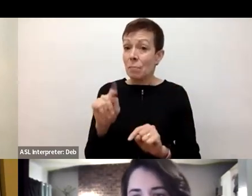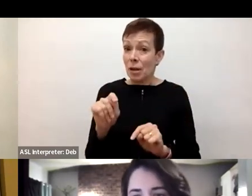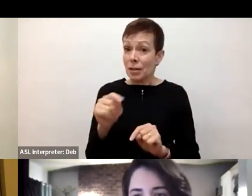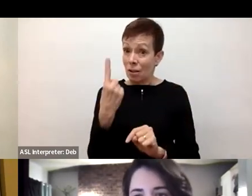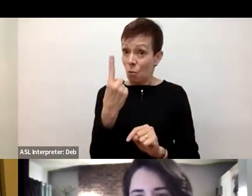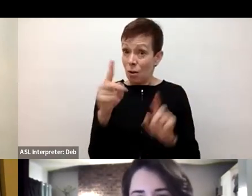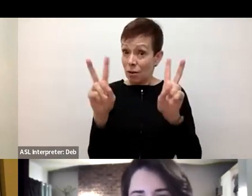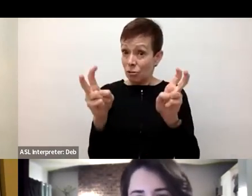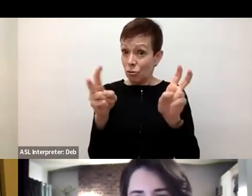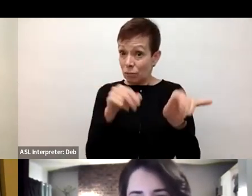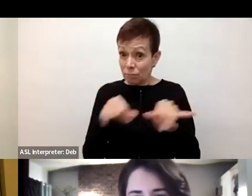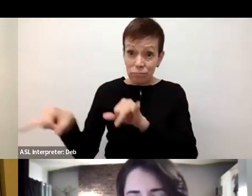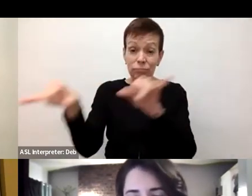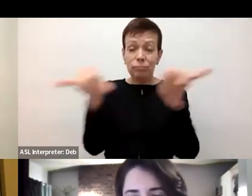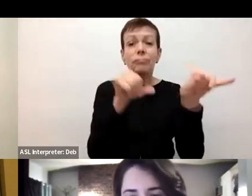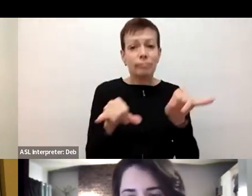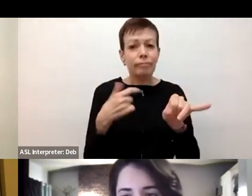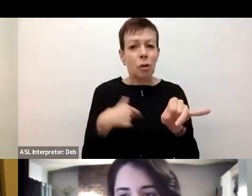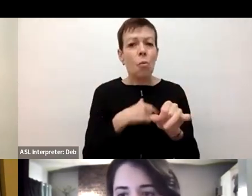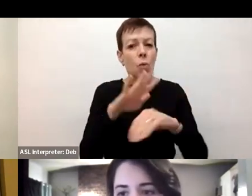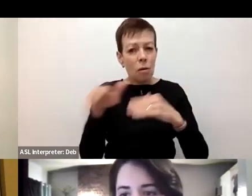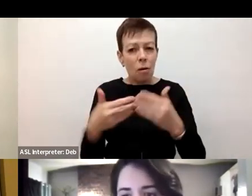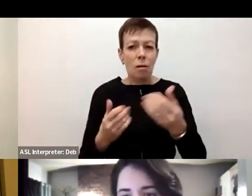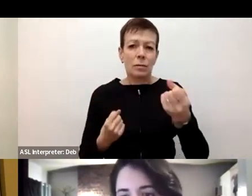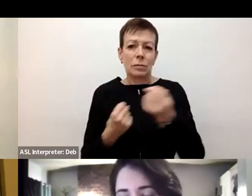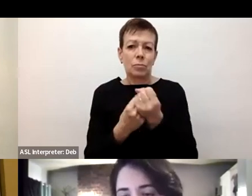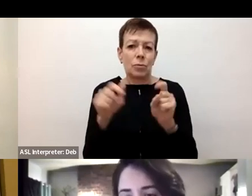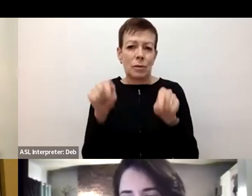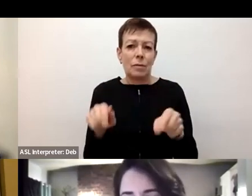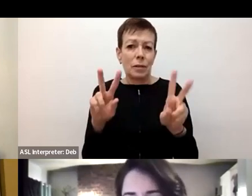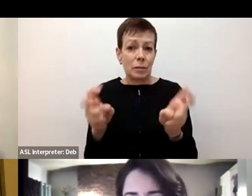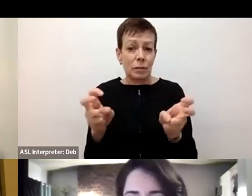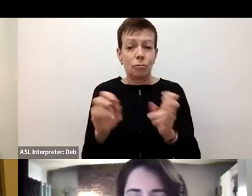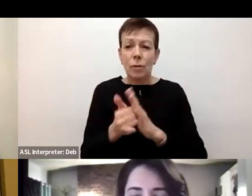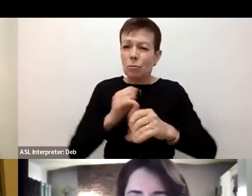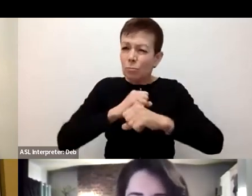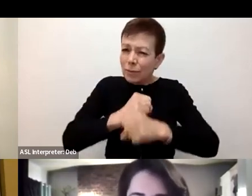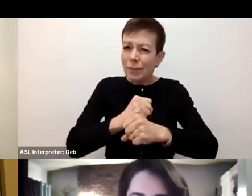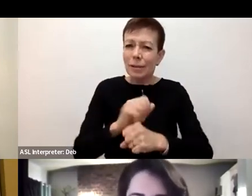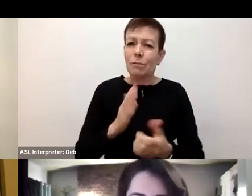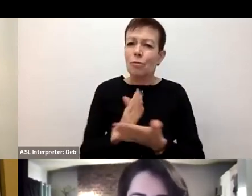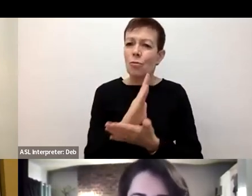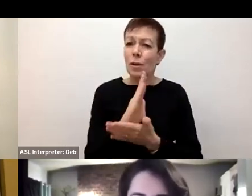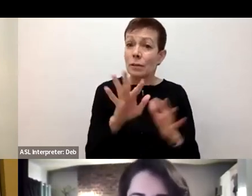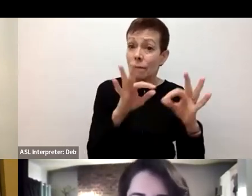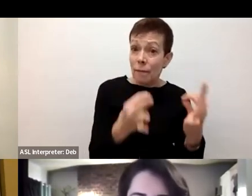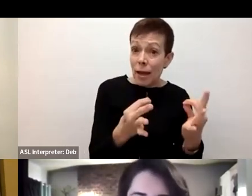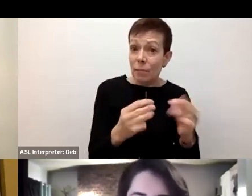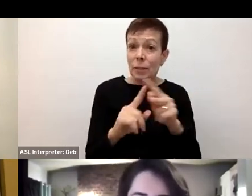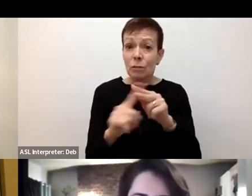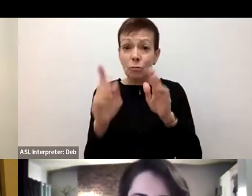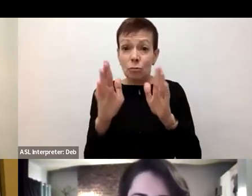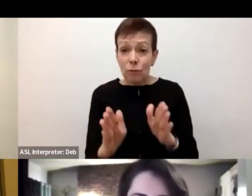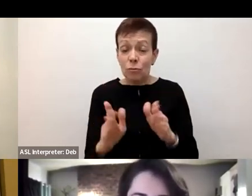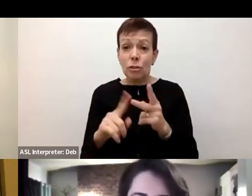the rights of asylum seekers and migrants and children and families. And we, there are actually